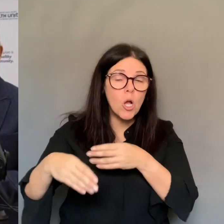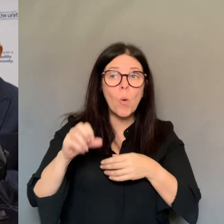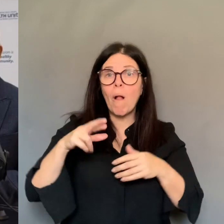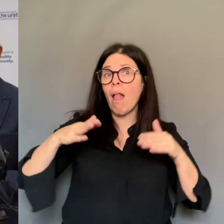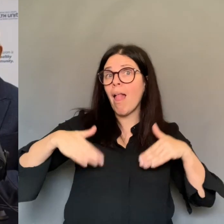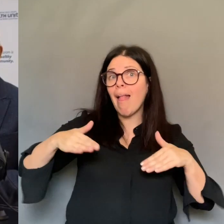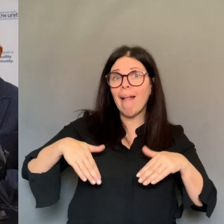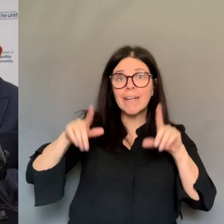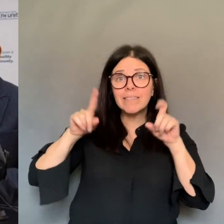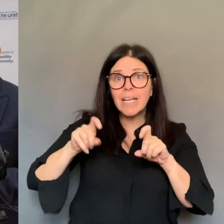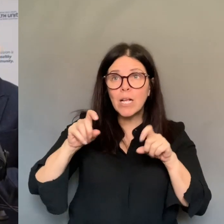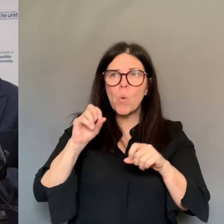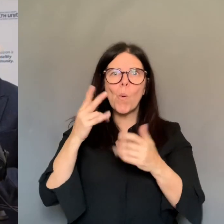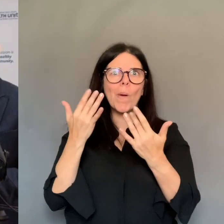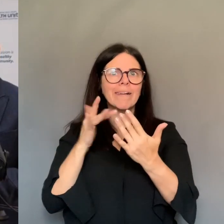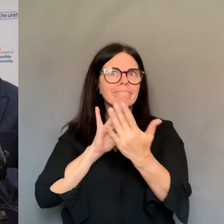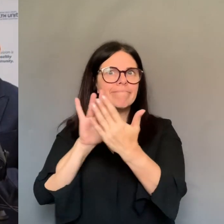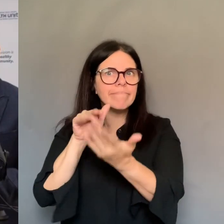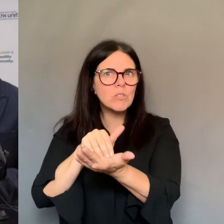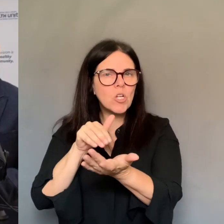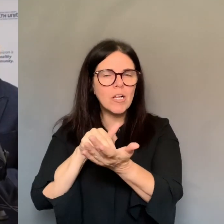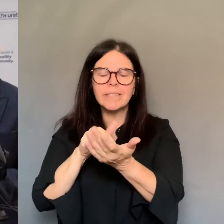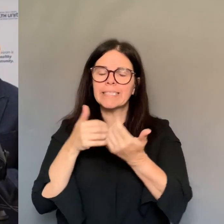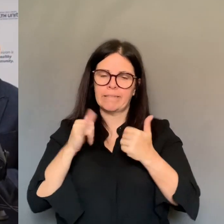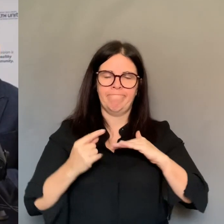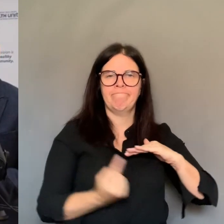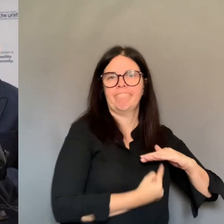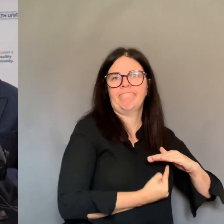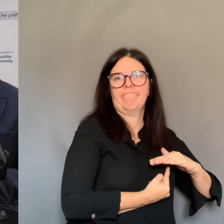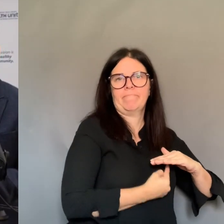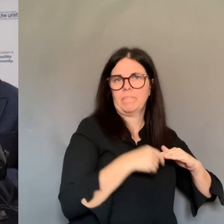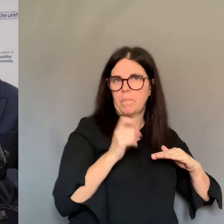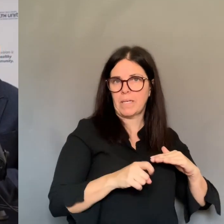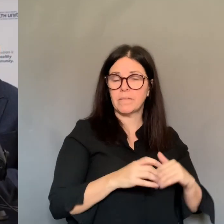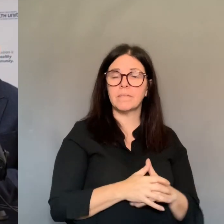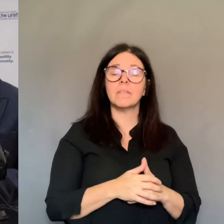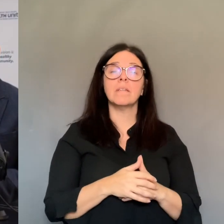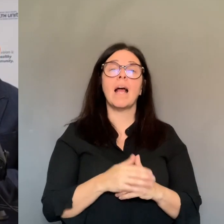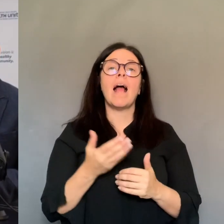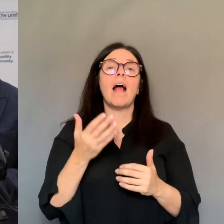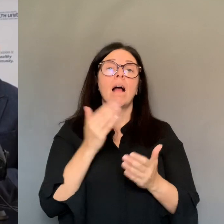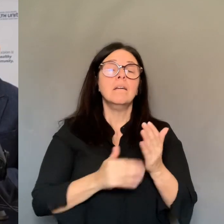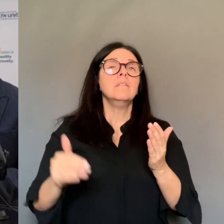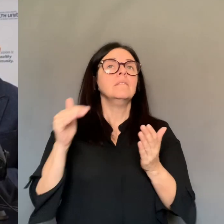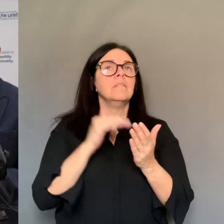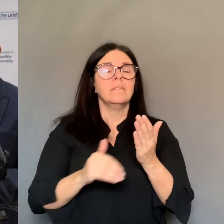provider. You must continue to wash your hands often with soap and water.